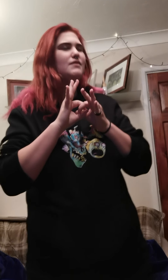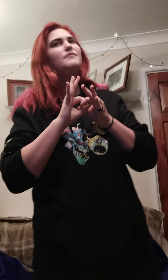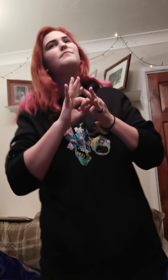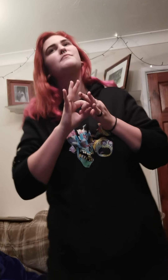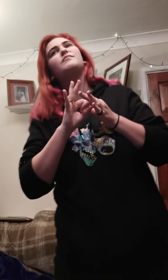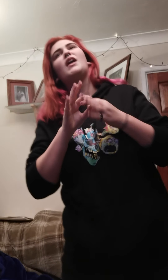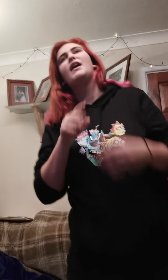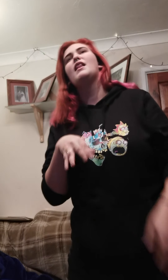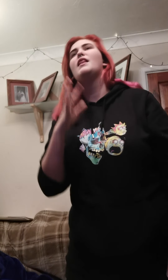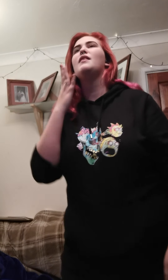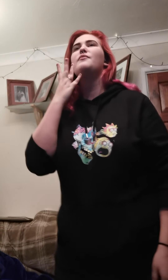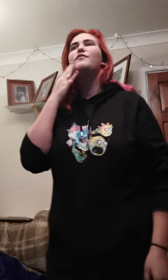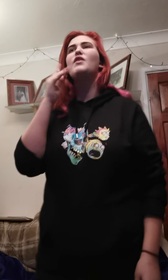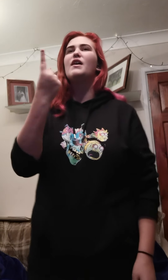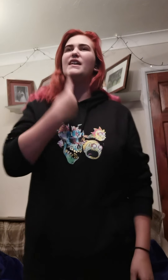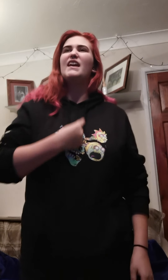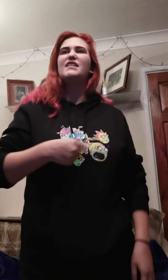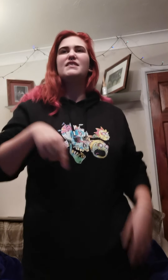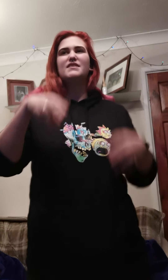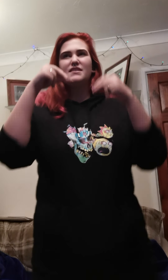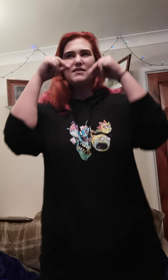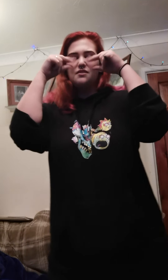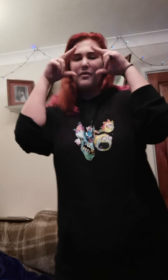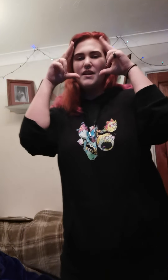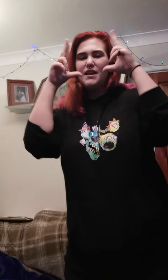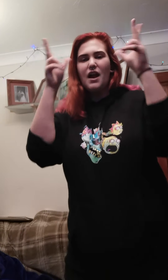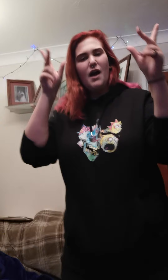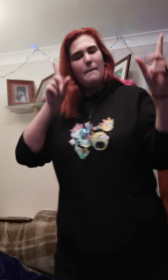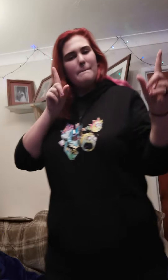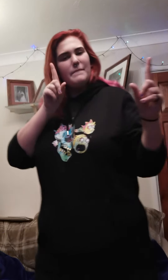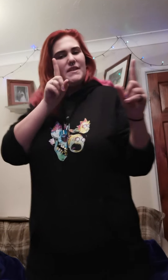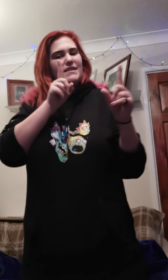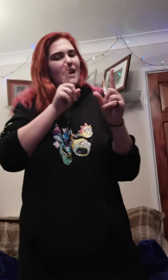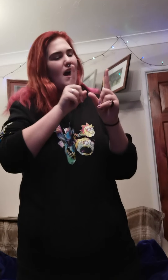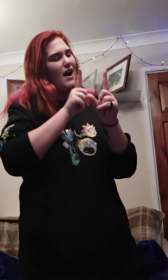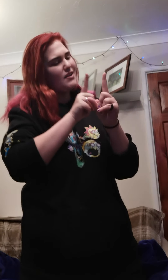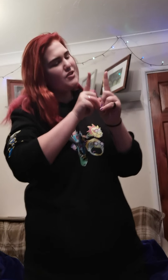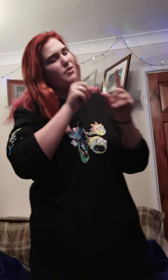Yeah, it means When you're out inside you